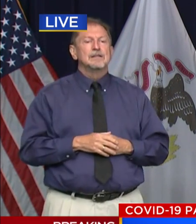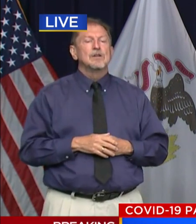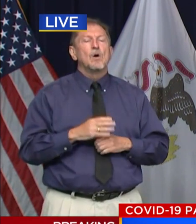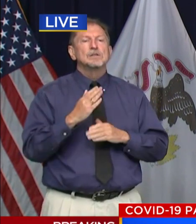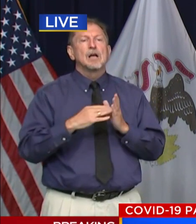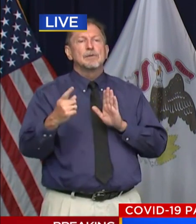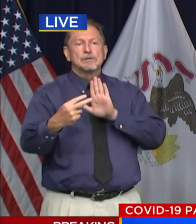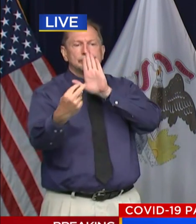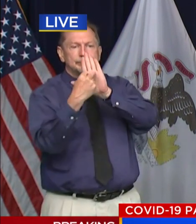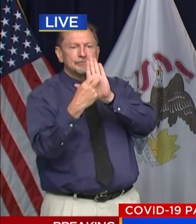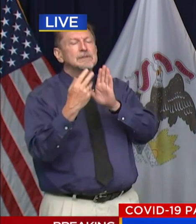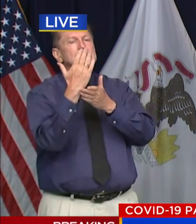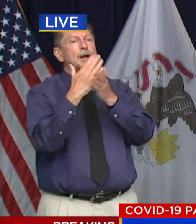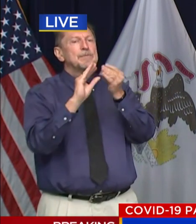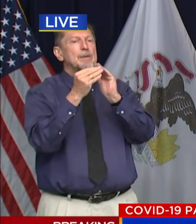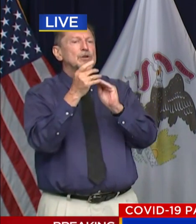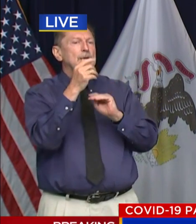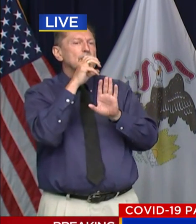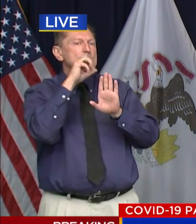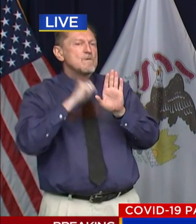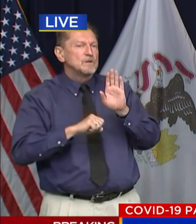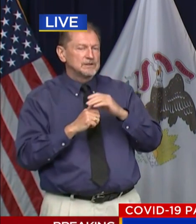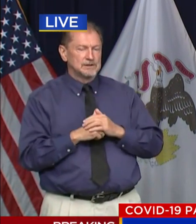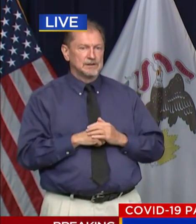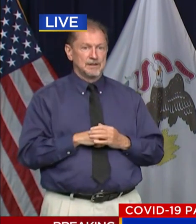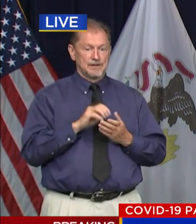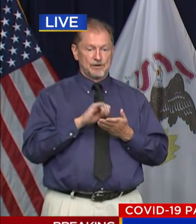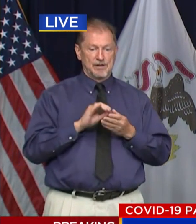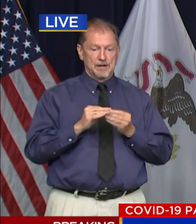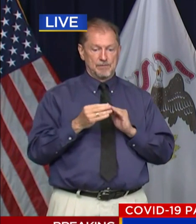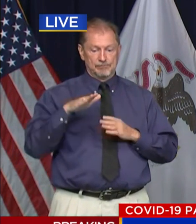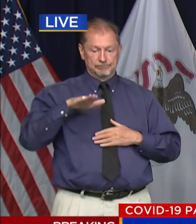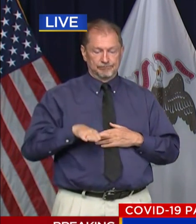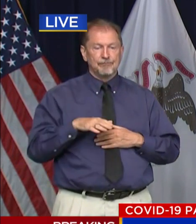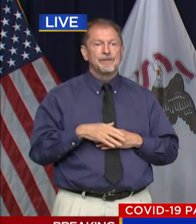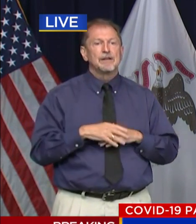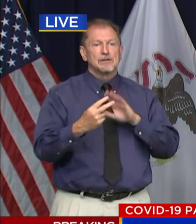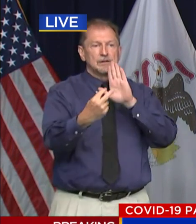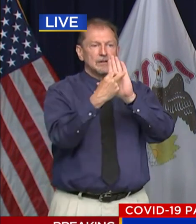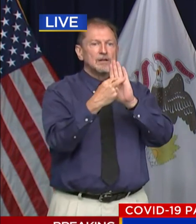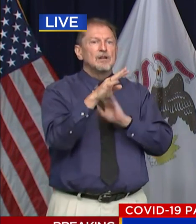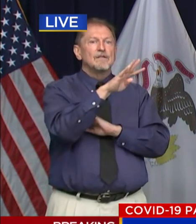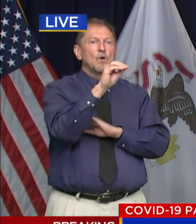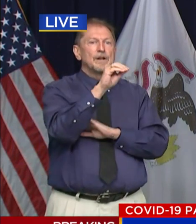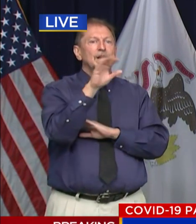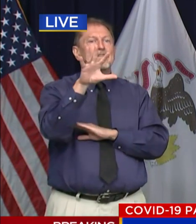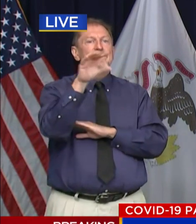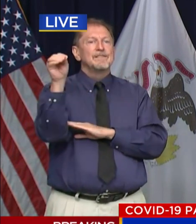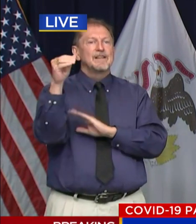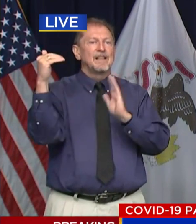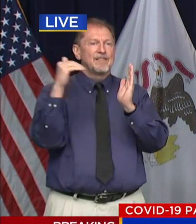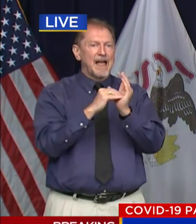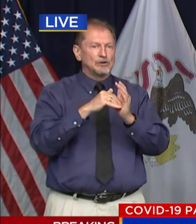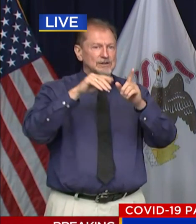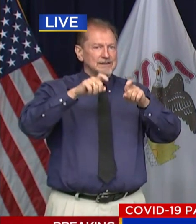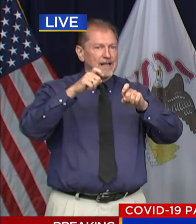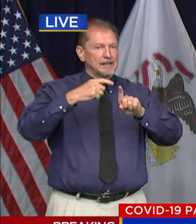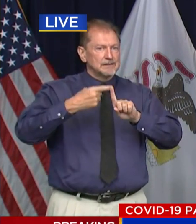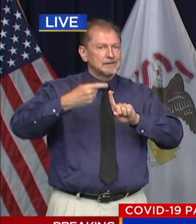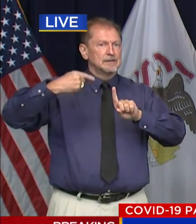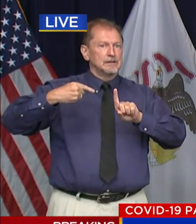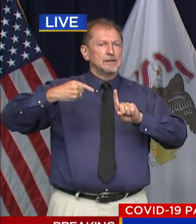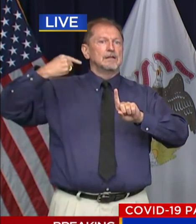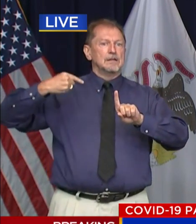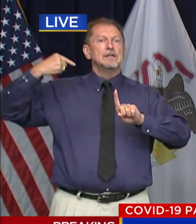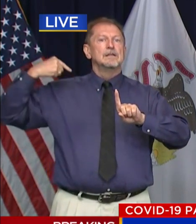And that is why this number is somewhat lower than the 40,000 and 50,000 tests we've been reporting previously. This